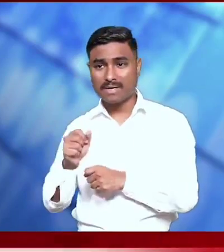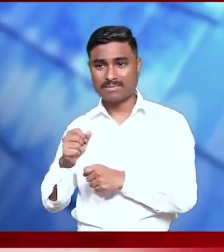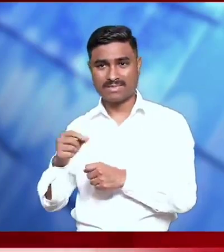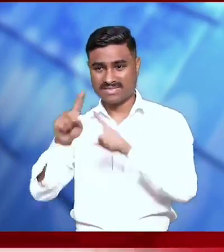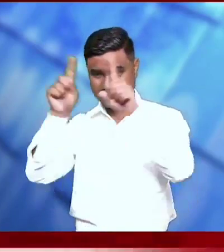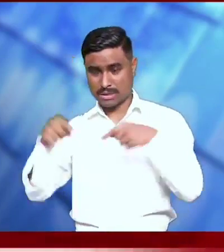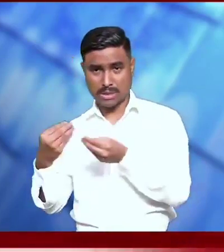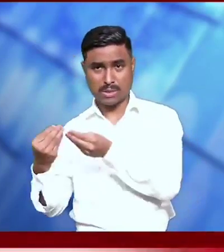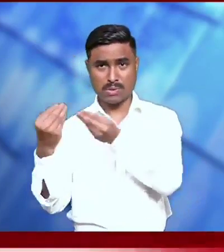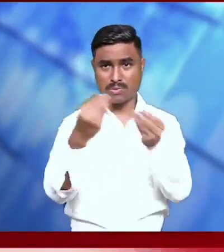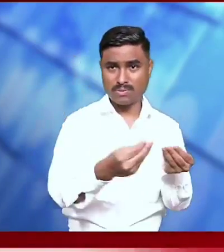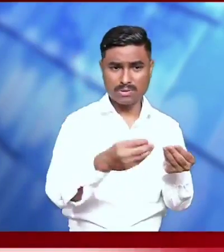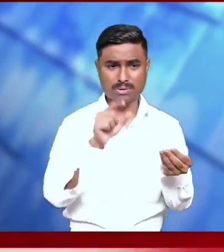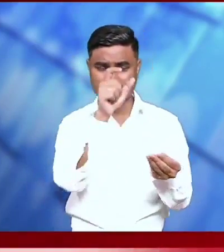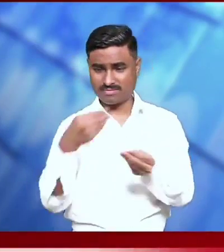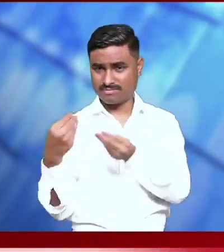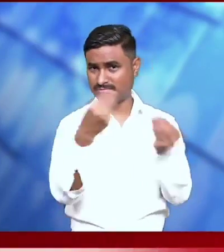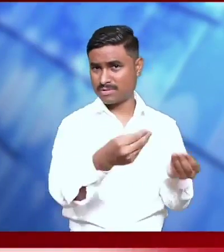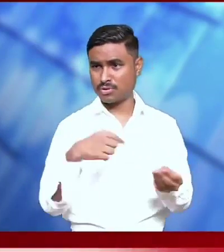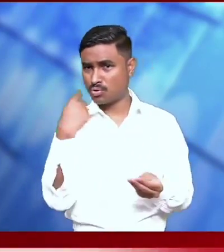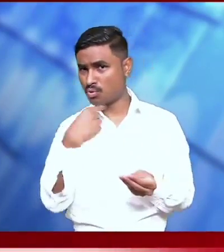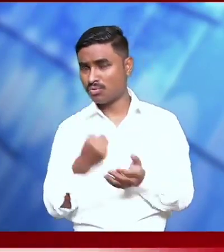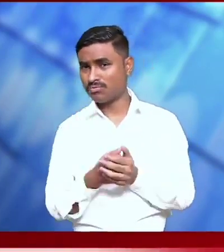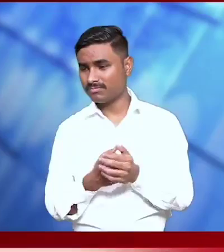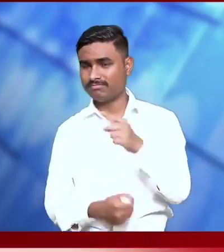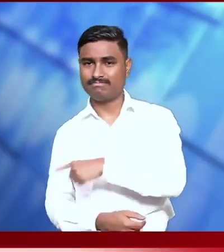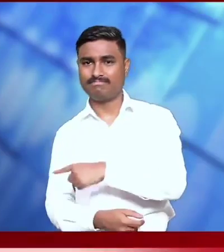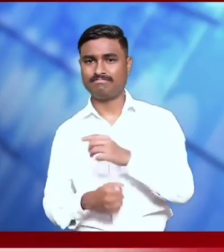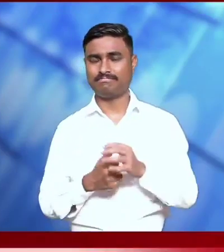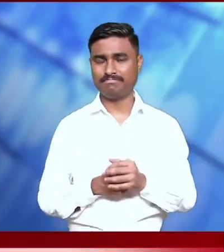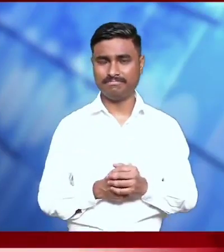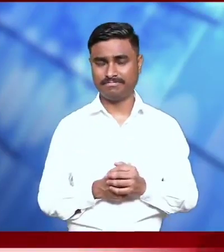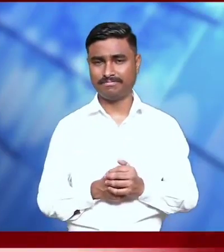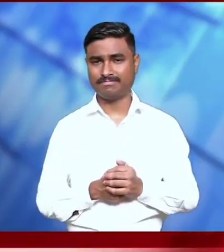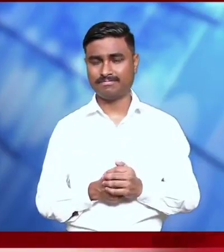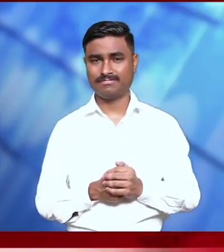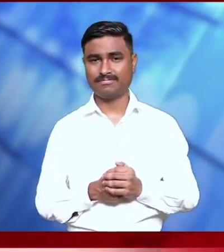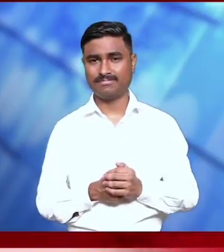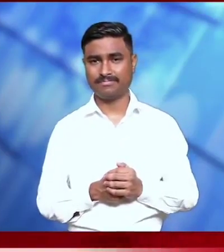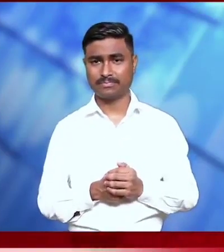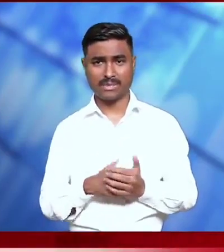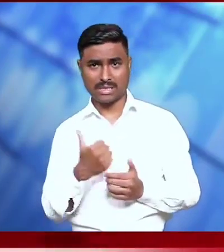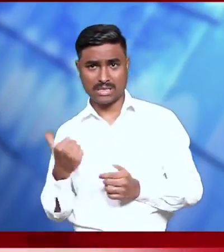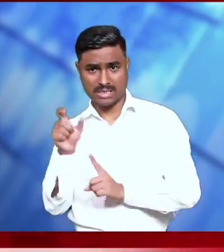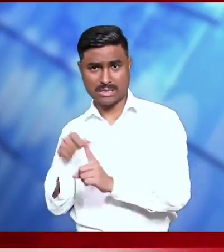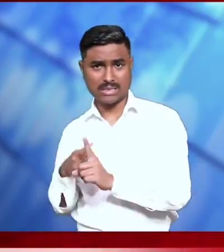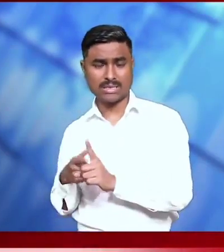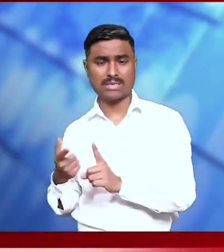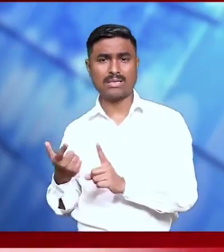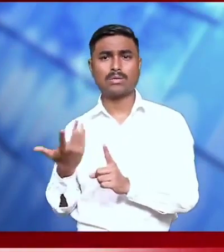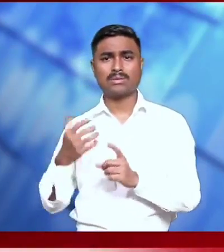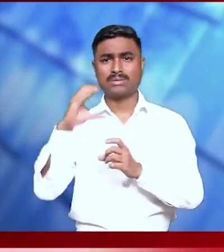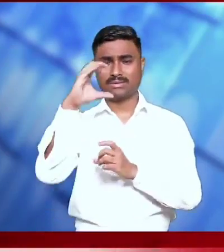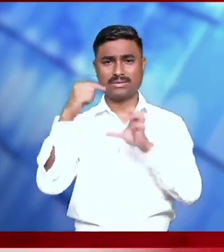and in charge of ABDM from the hands of Chairman Come CEO Dr. R. S. Sarma of National Health